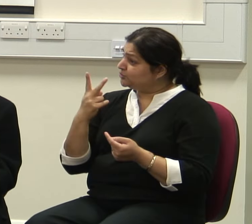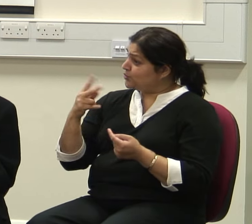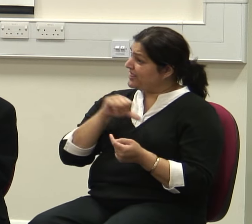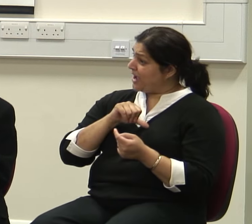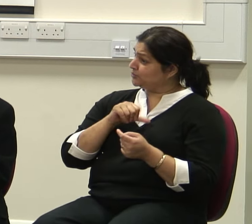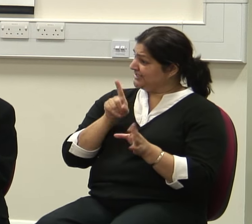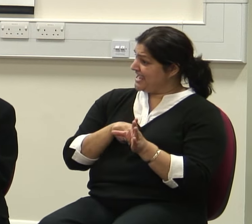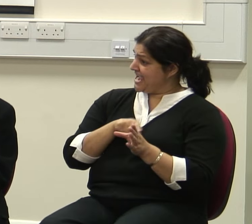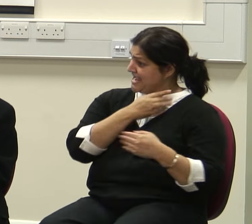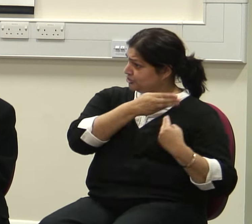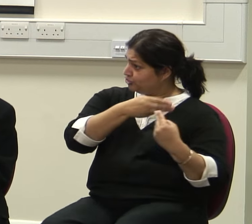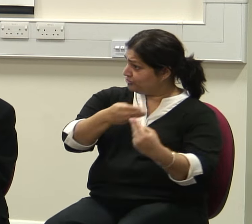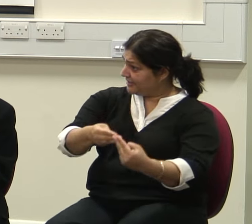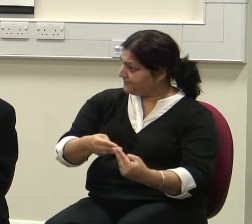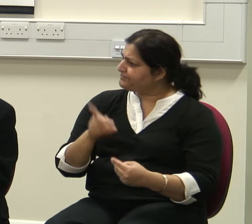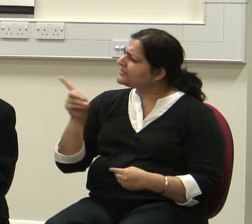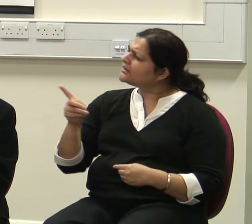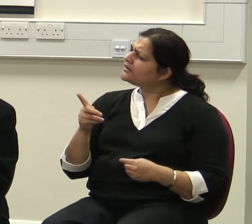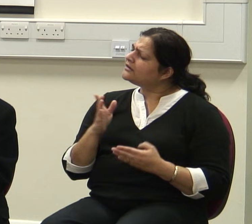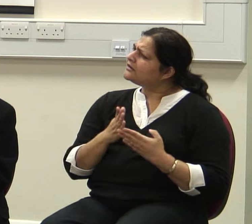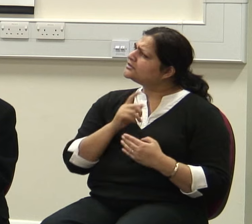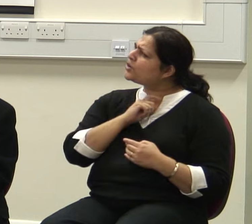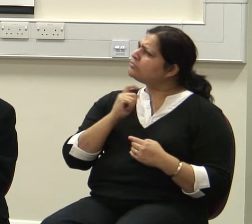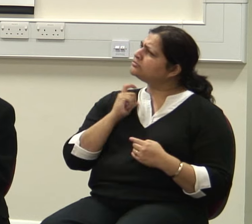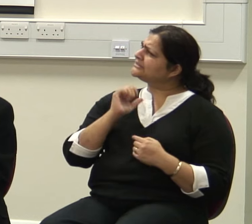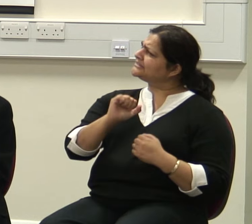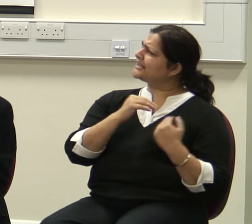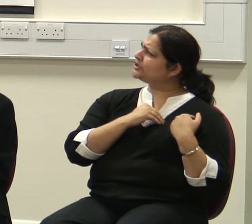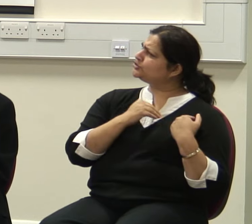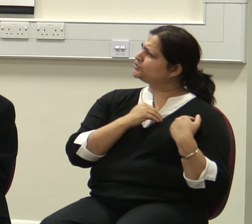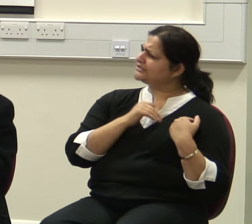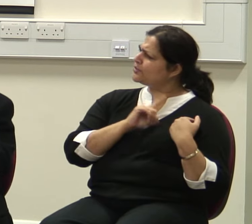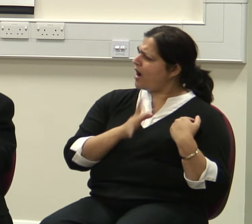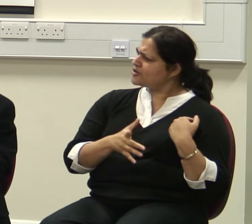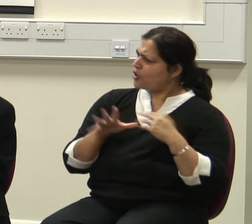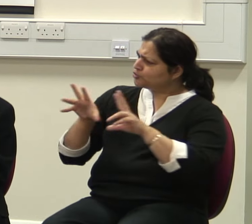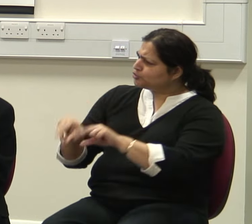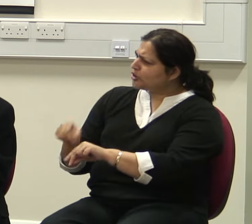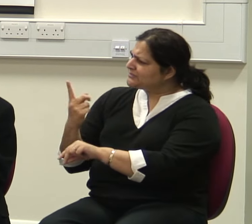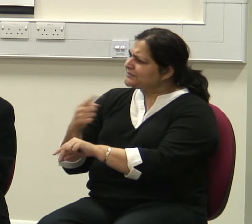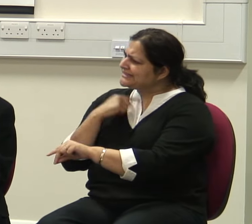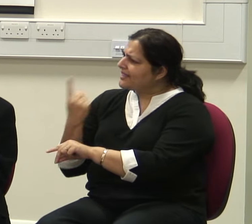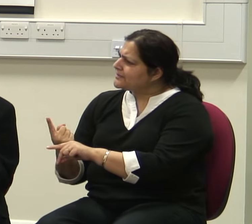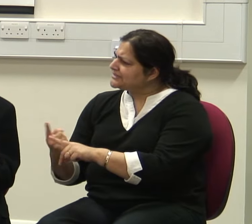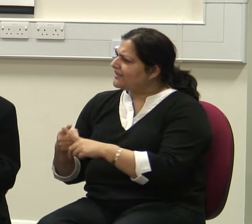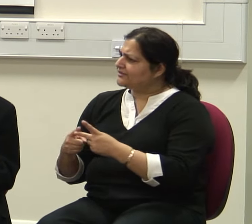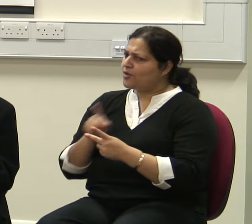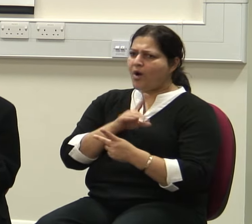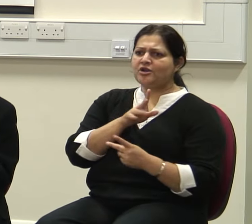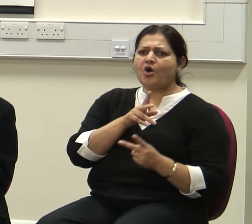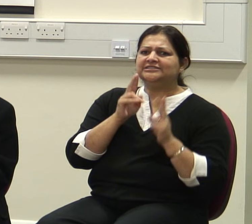Now why is it the priest's duty to stop people from suicide? Why is it the teacher's duty? Why is it...